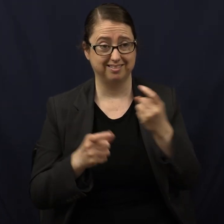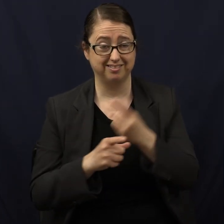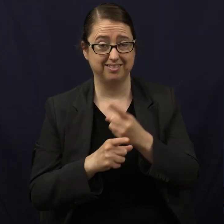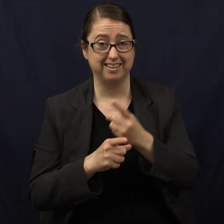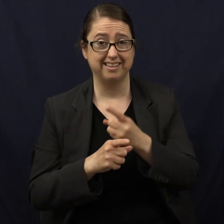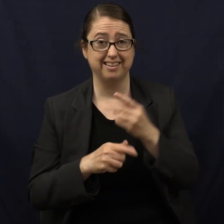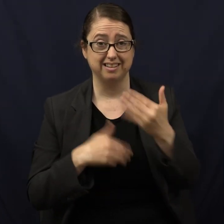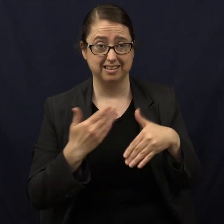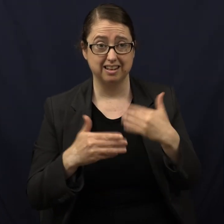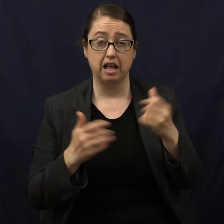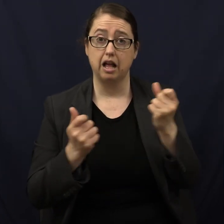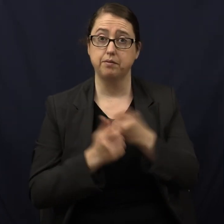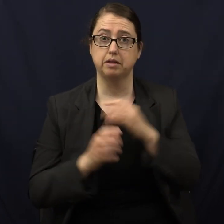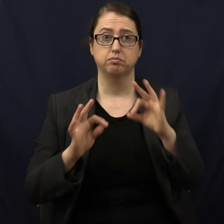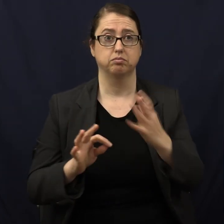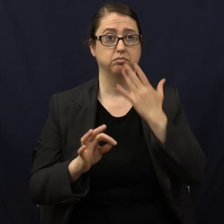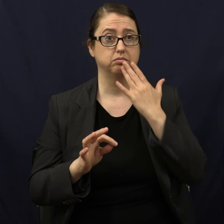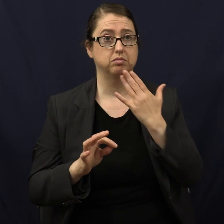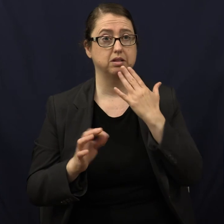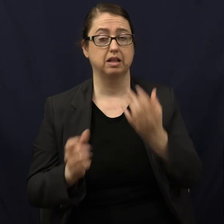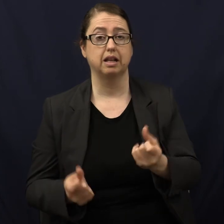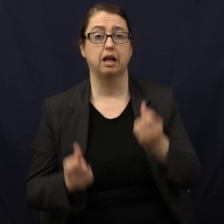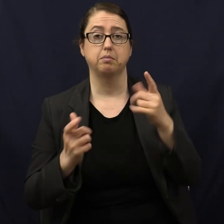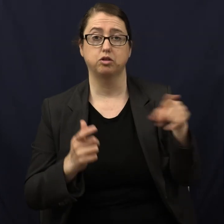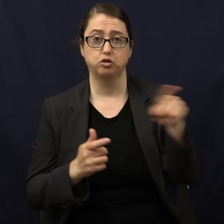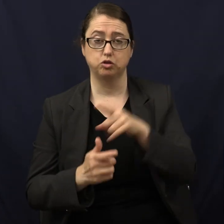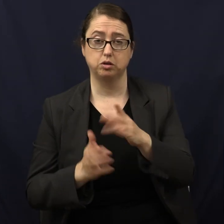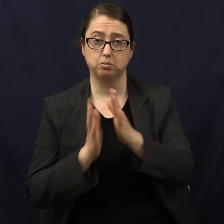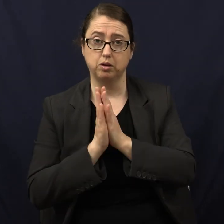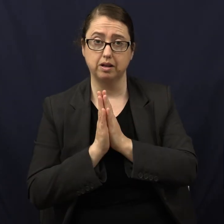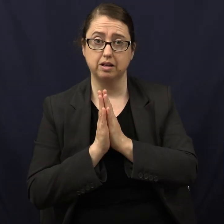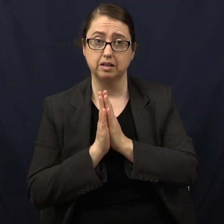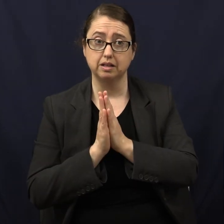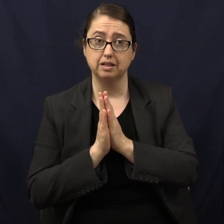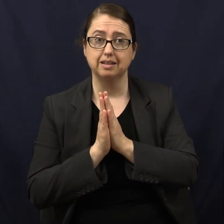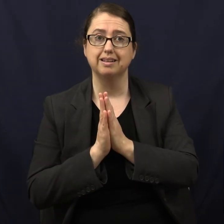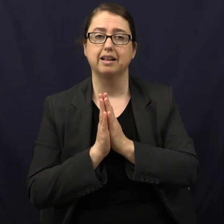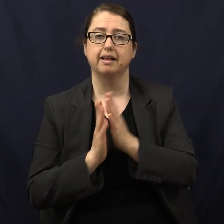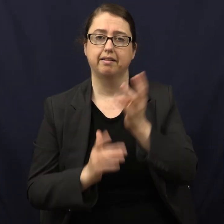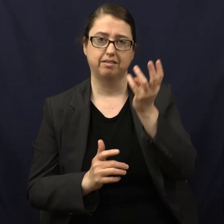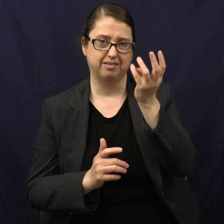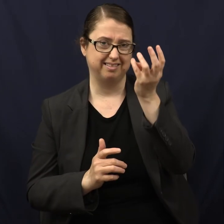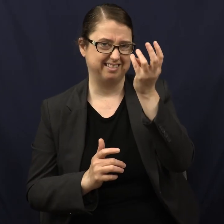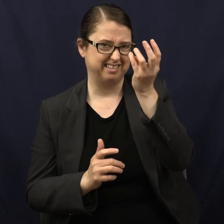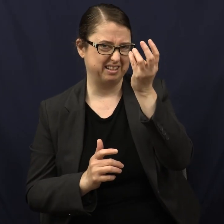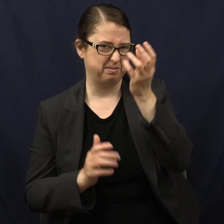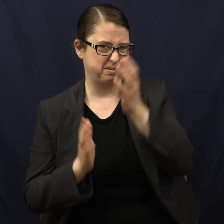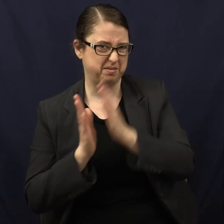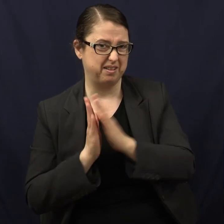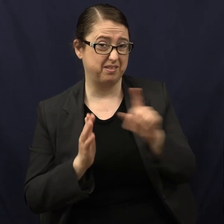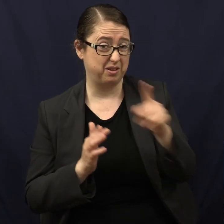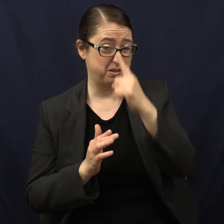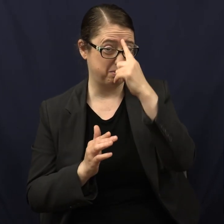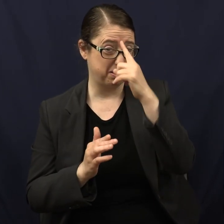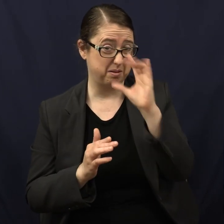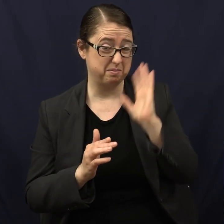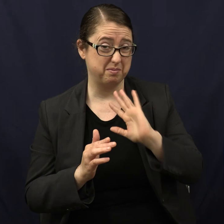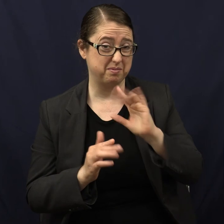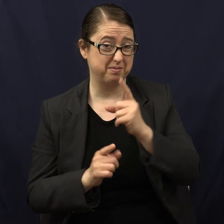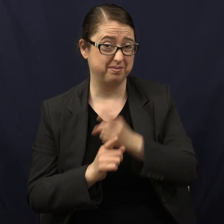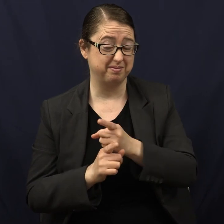how much do you pray? When everything's going well, how much do you pray? Be honest. Very little, right? You thought about that?